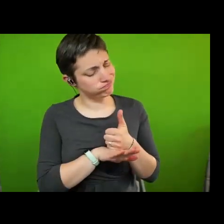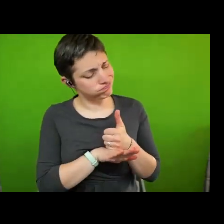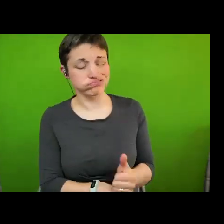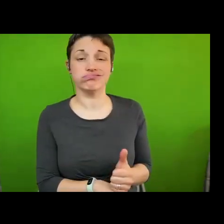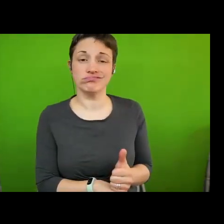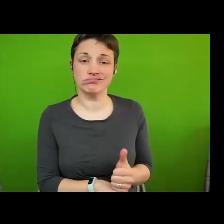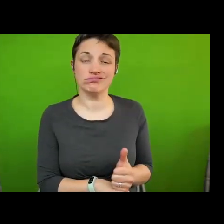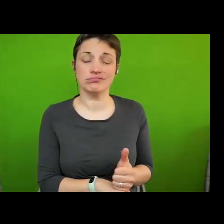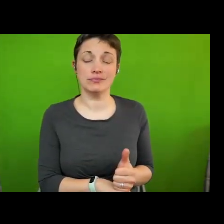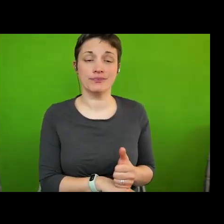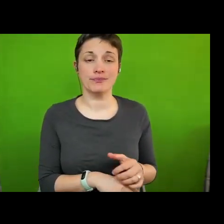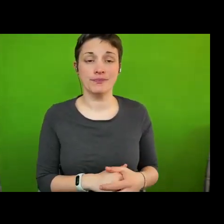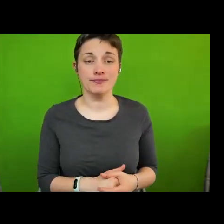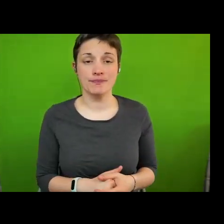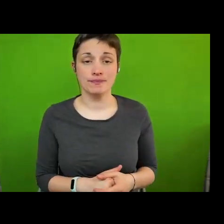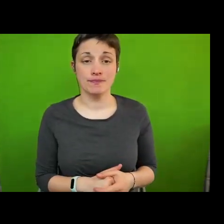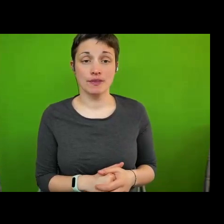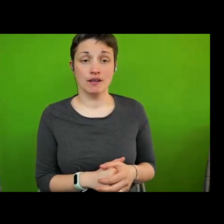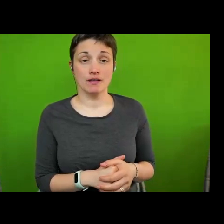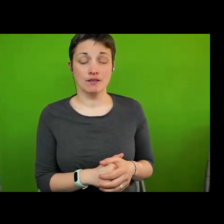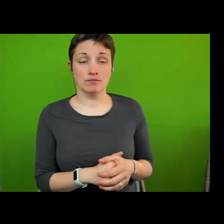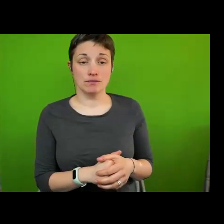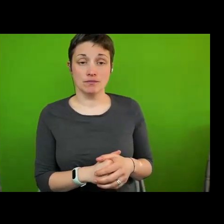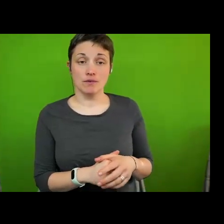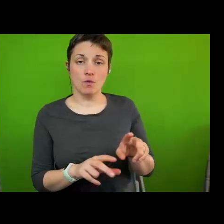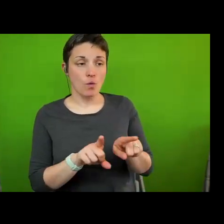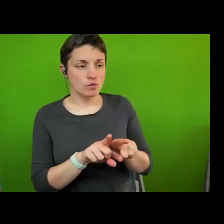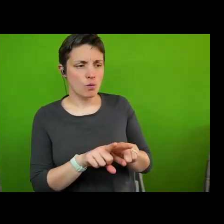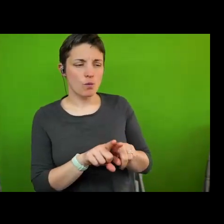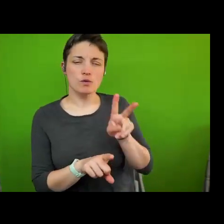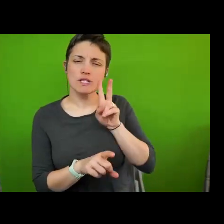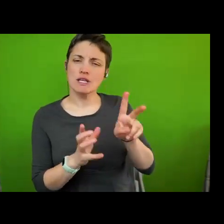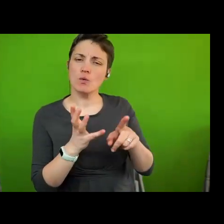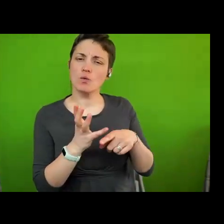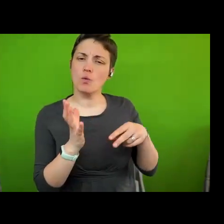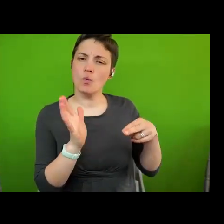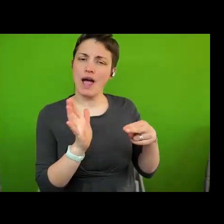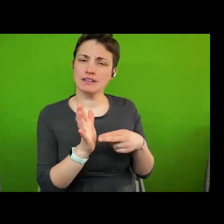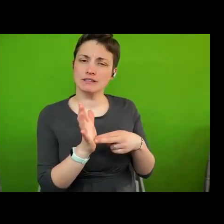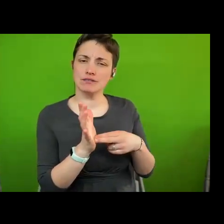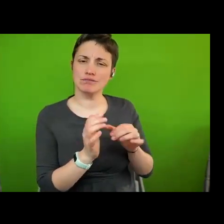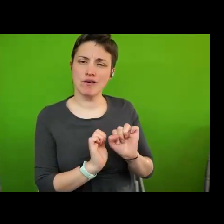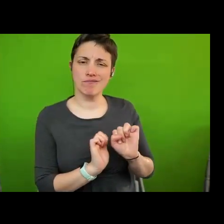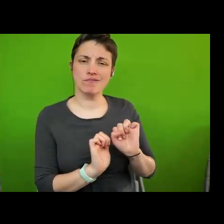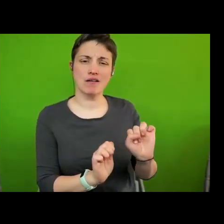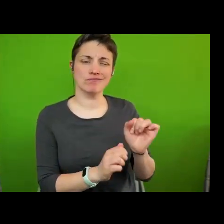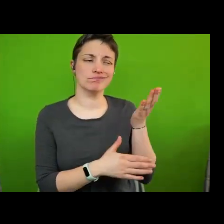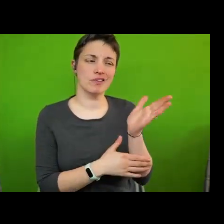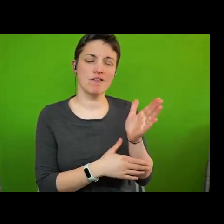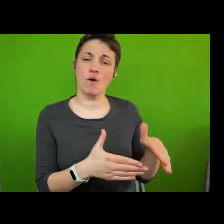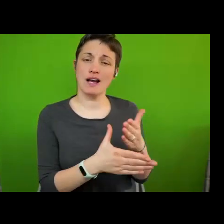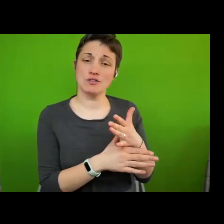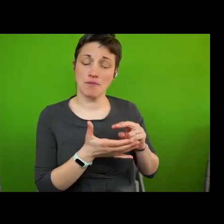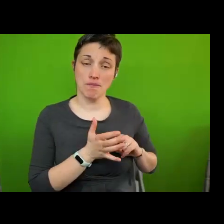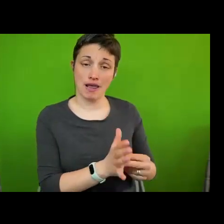very idea which can also be found in the un decade and human rights education and action plans and paved the way